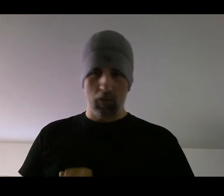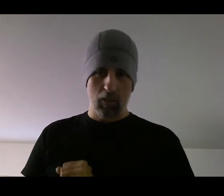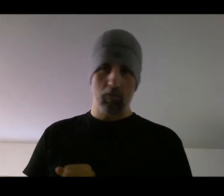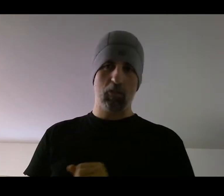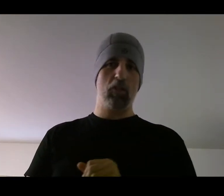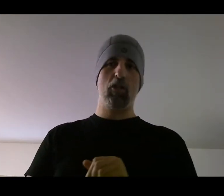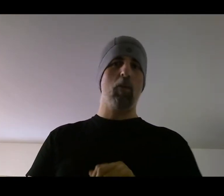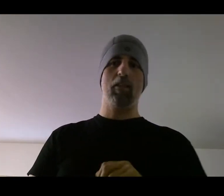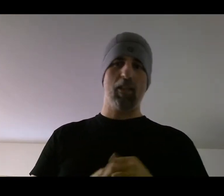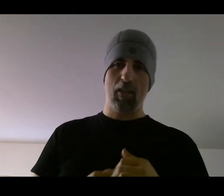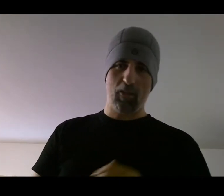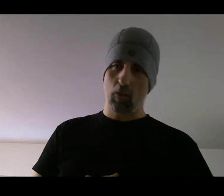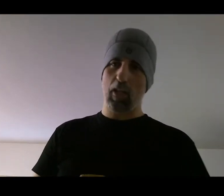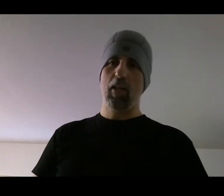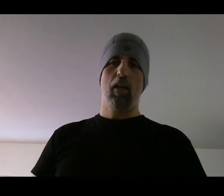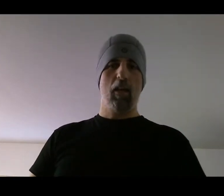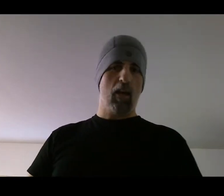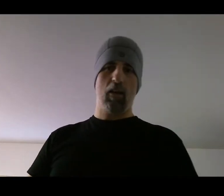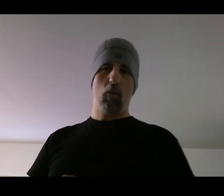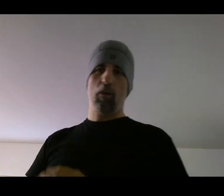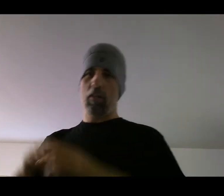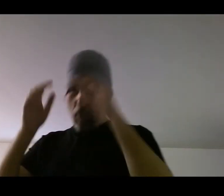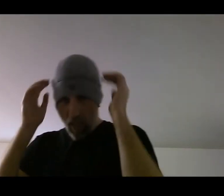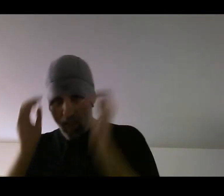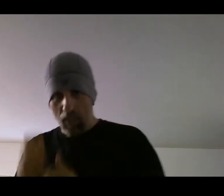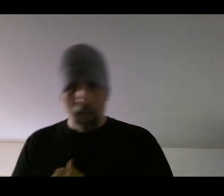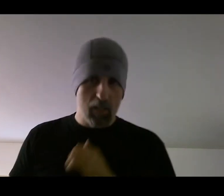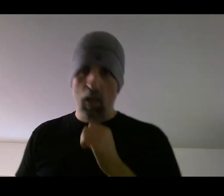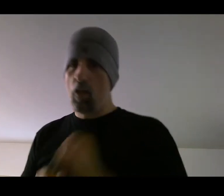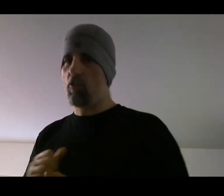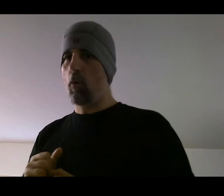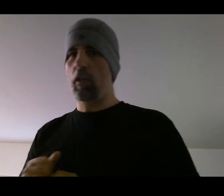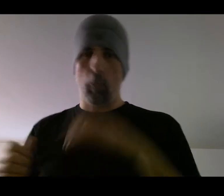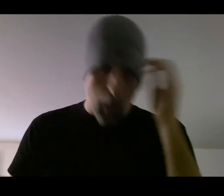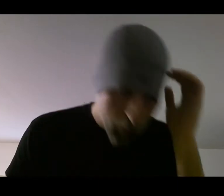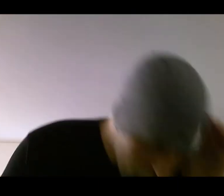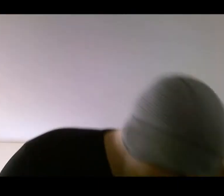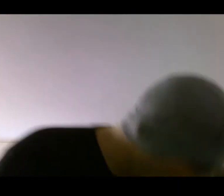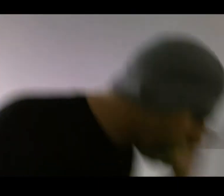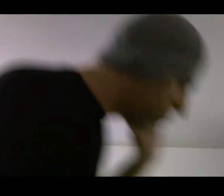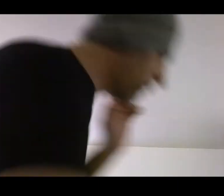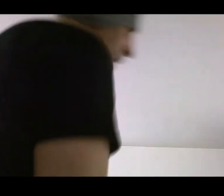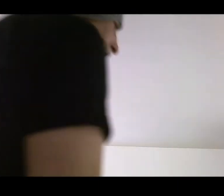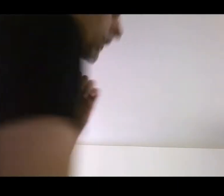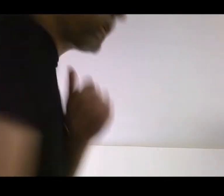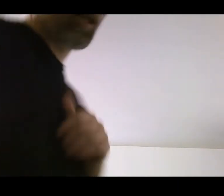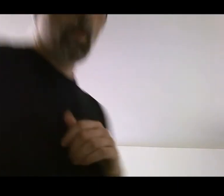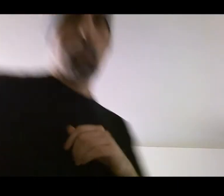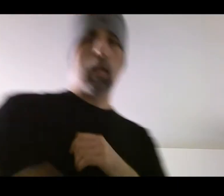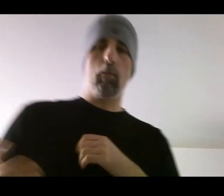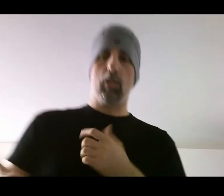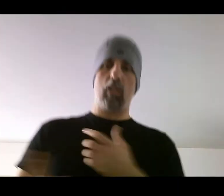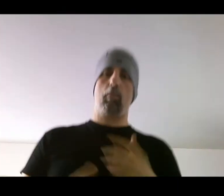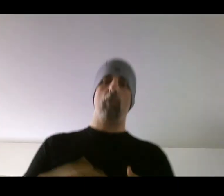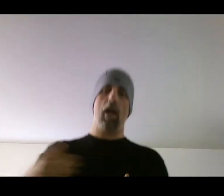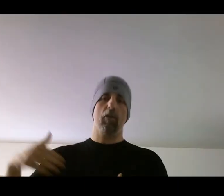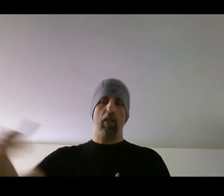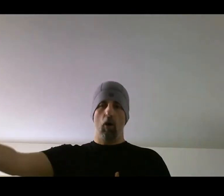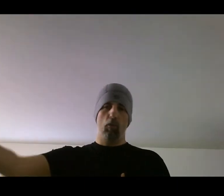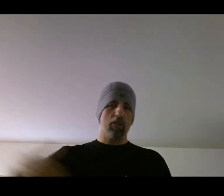seen Sergio Martinez do it, or even getting in, throwing your punch and then off of a clinch, being able to step around and on the